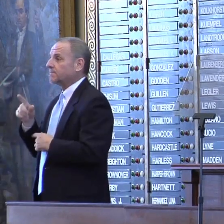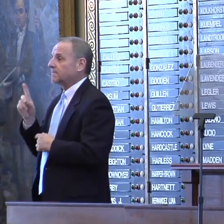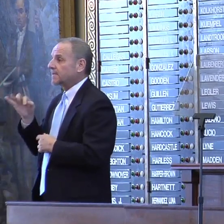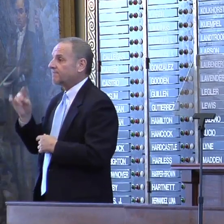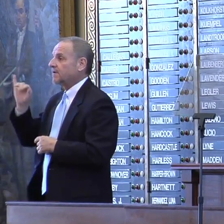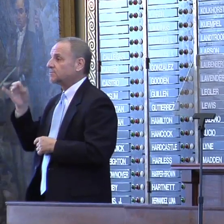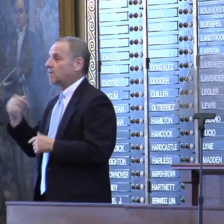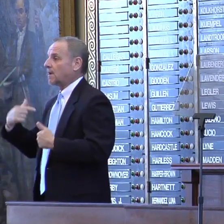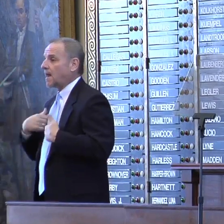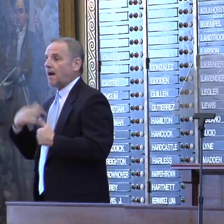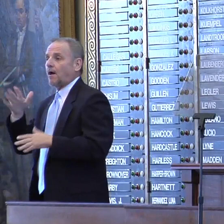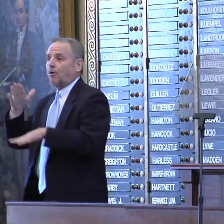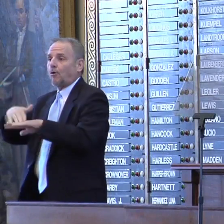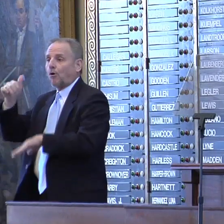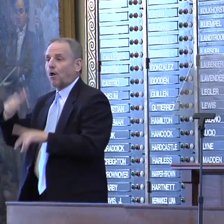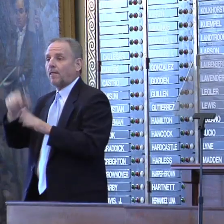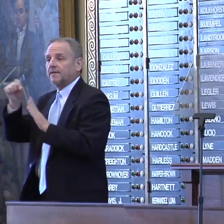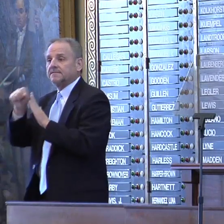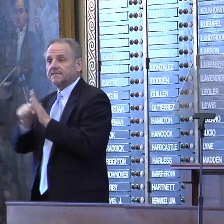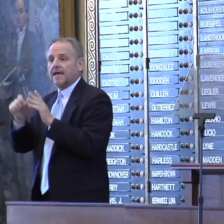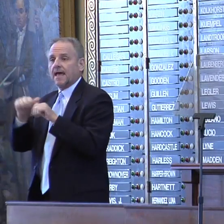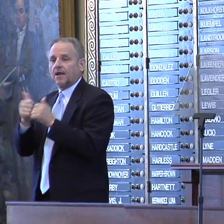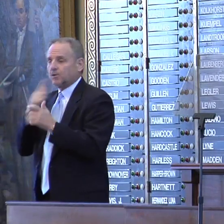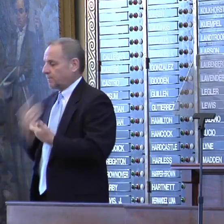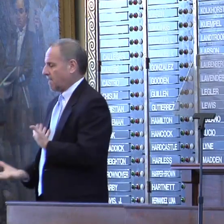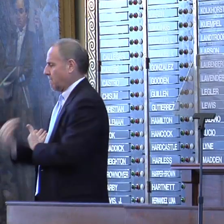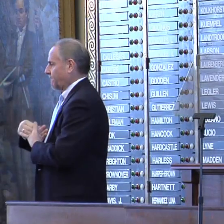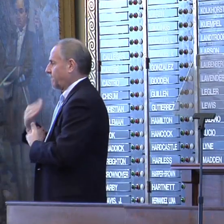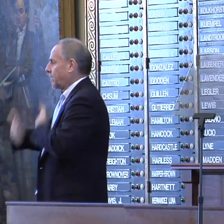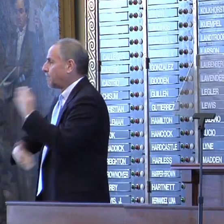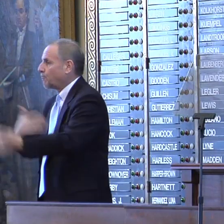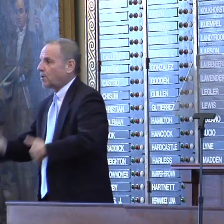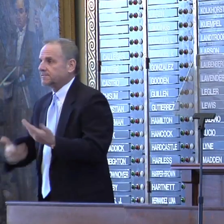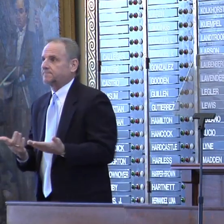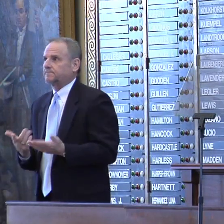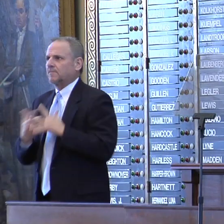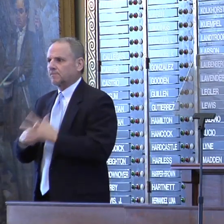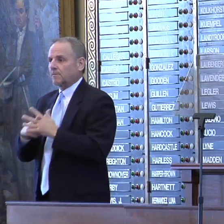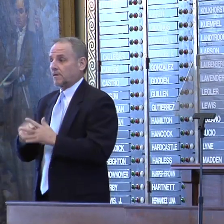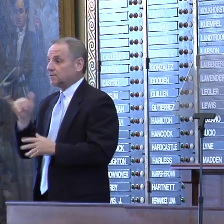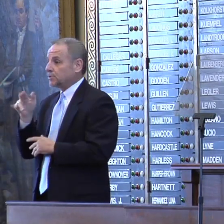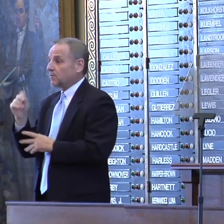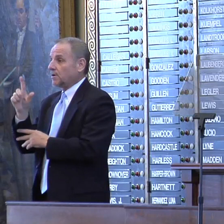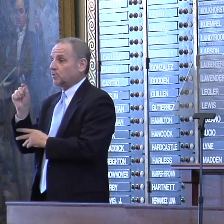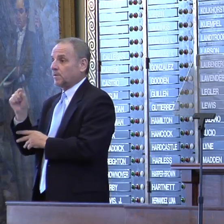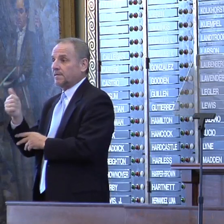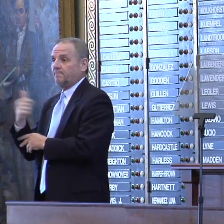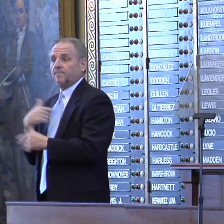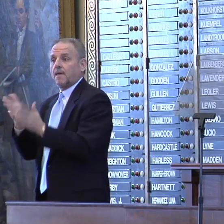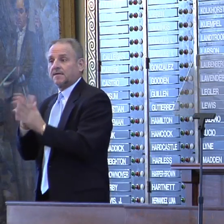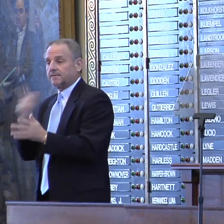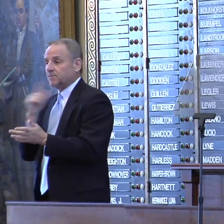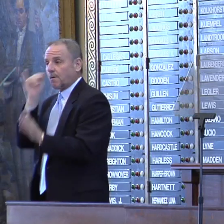and Joe and I called on the state agencies to get involved in the process. Starting in January of 2010, we